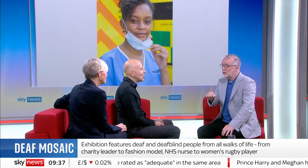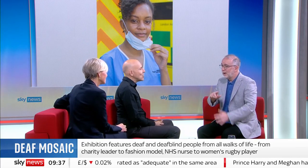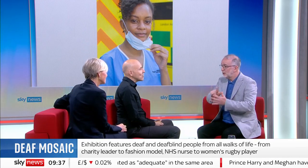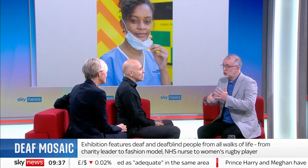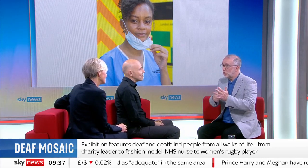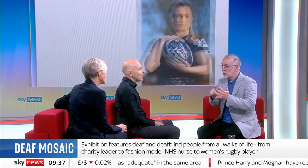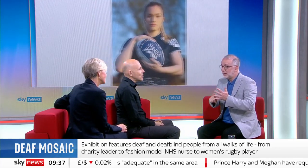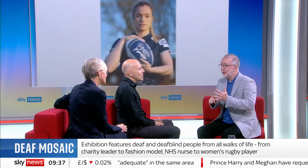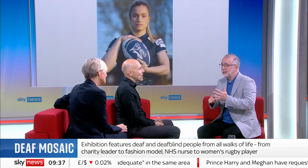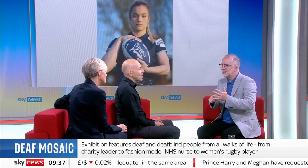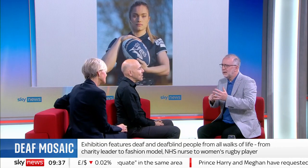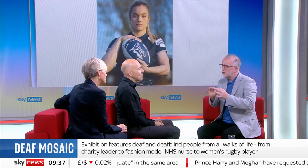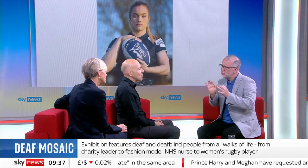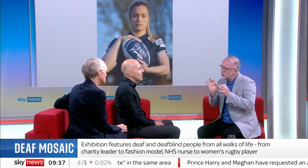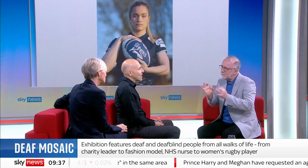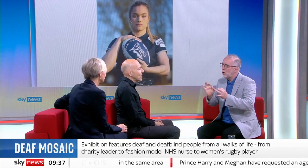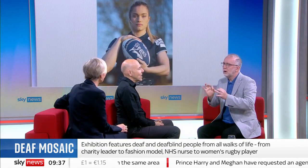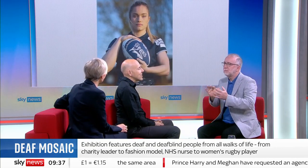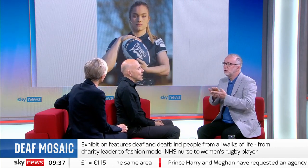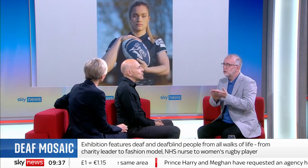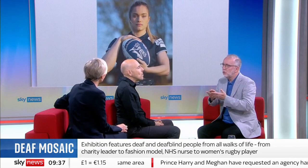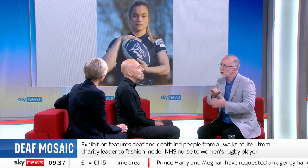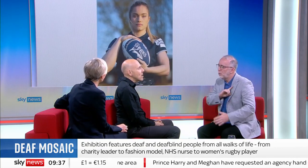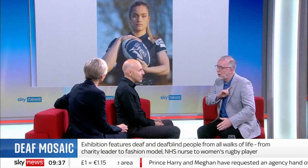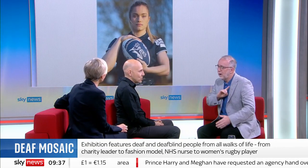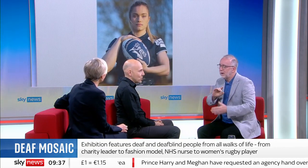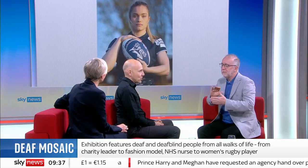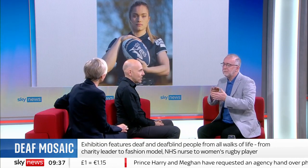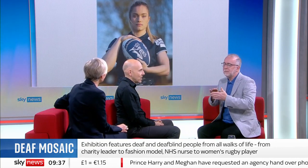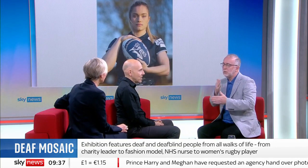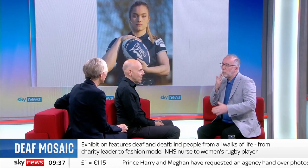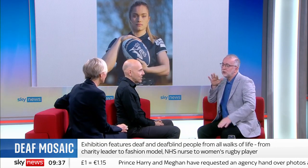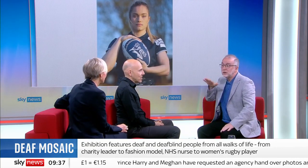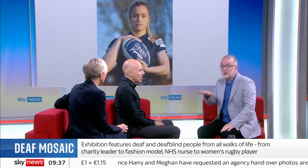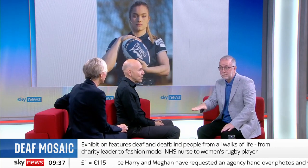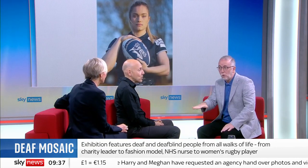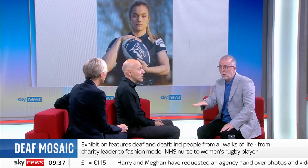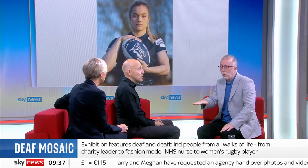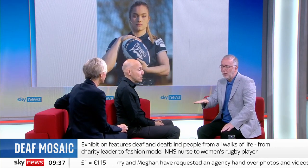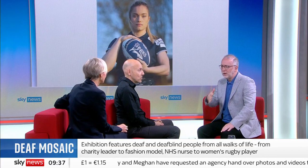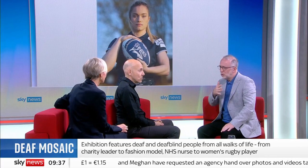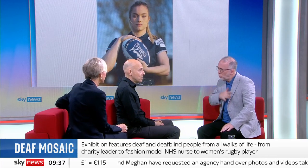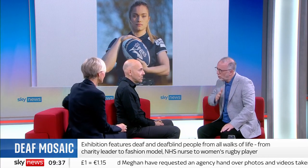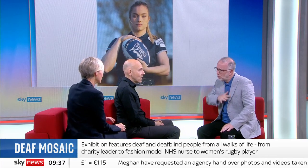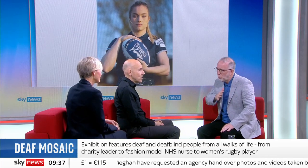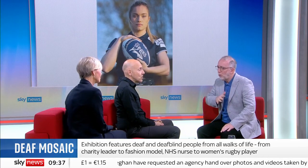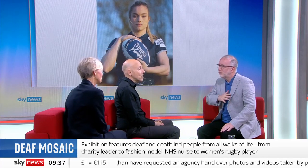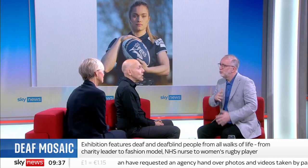So that's right. Jodie is a remarkable story, actually, I think, because when she was small, she really